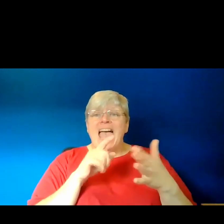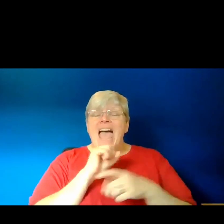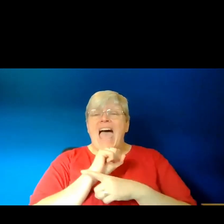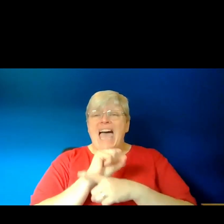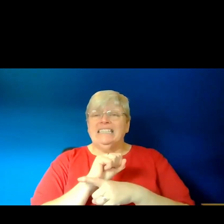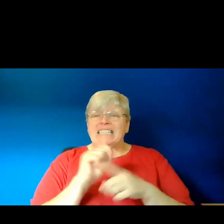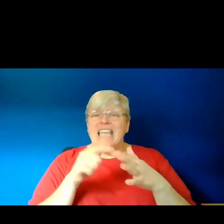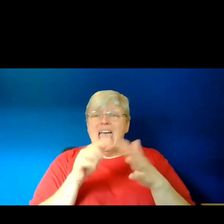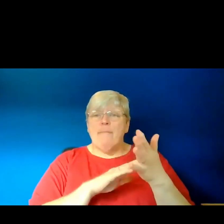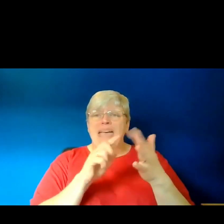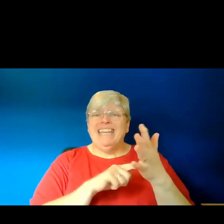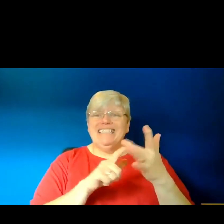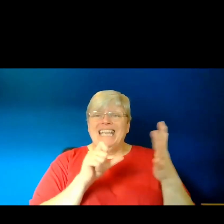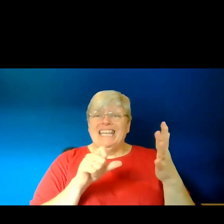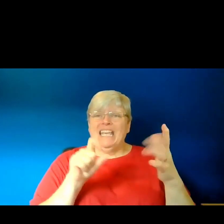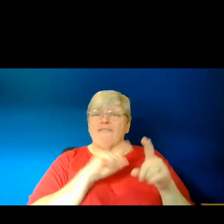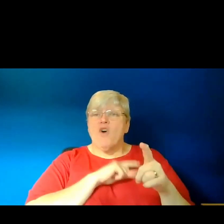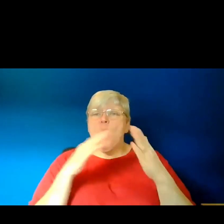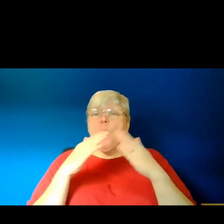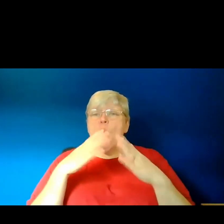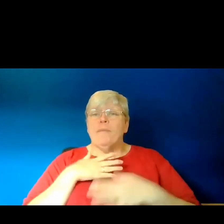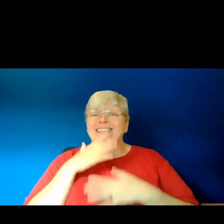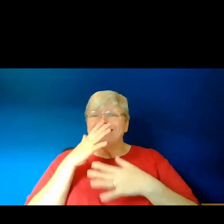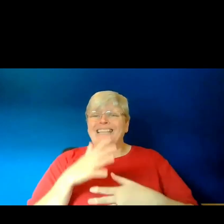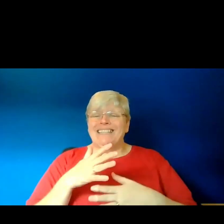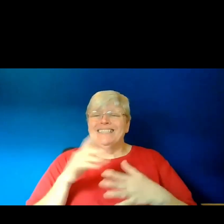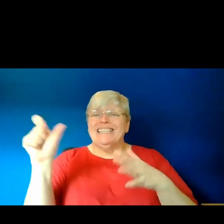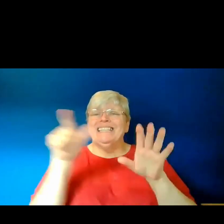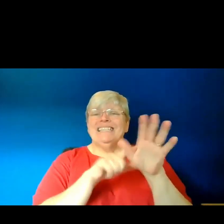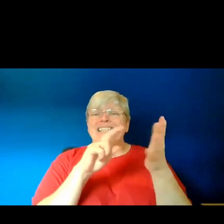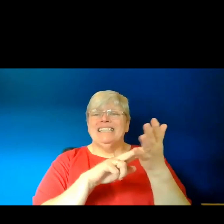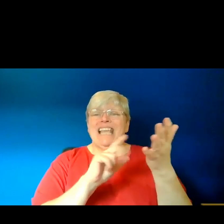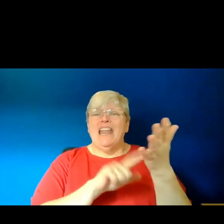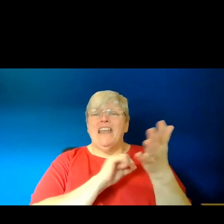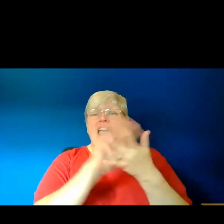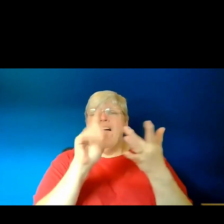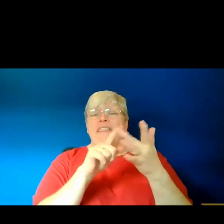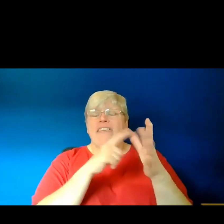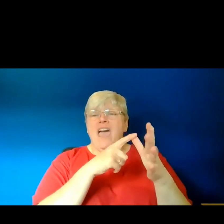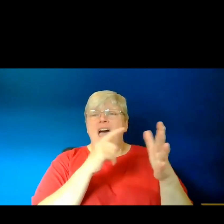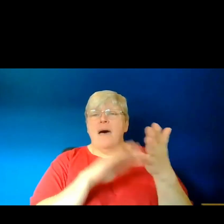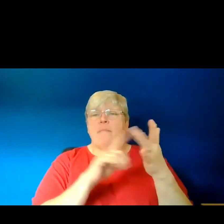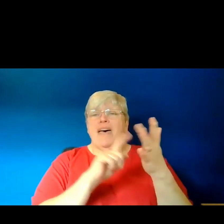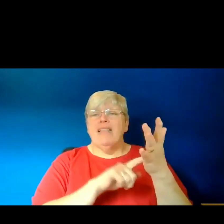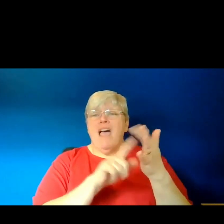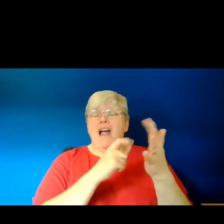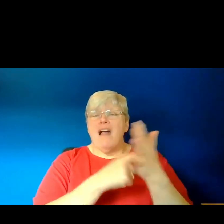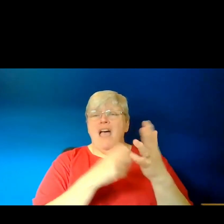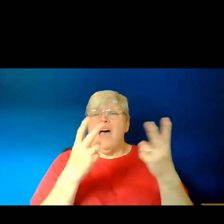Homesickness. Cynthia Miller, who has a collection called Honorifics.